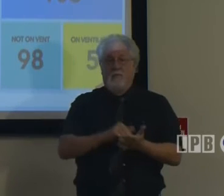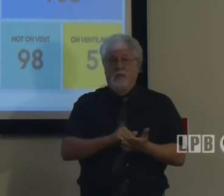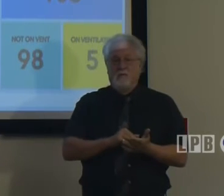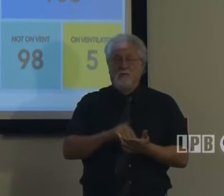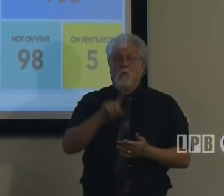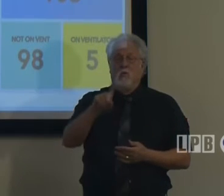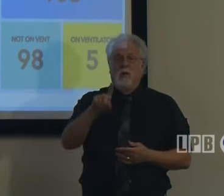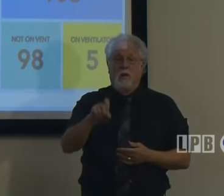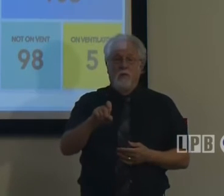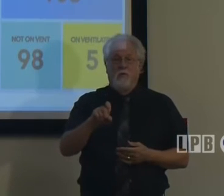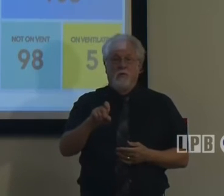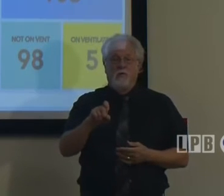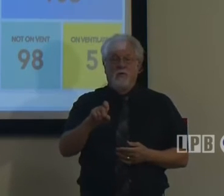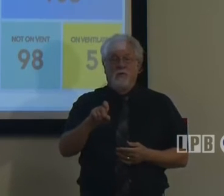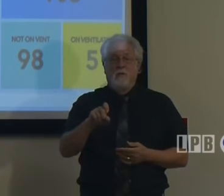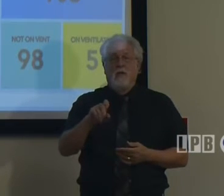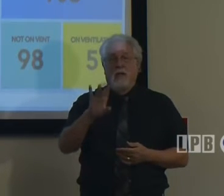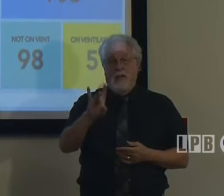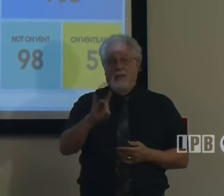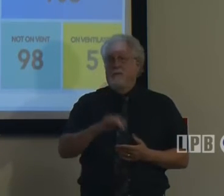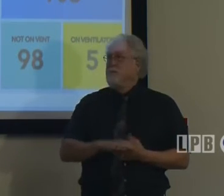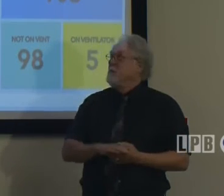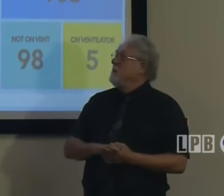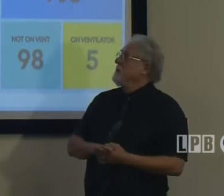,108.